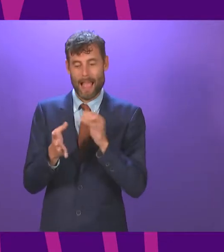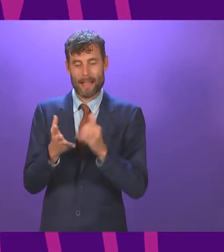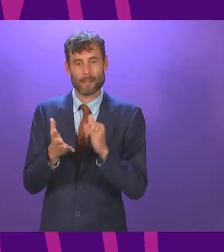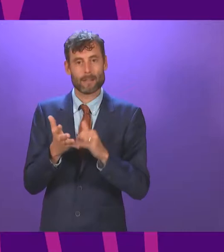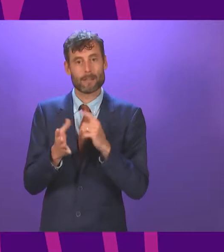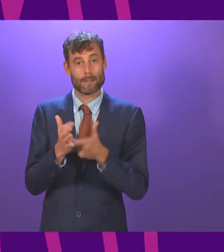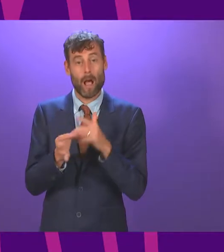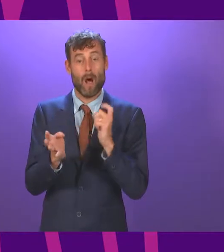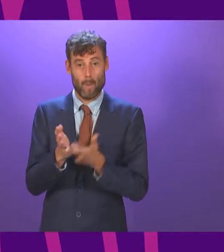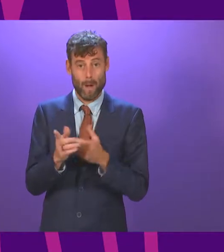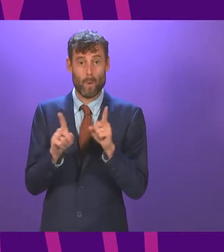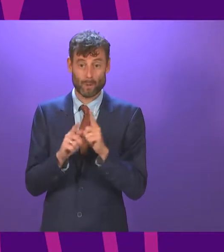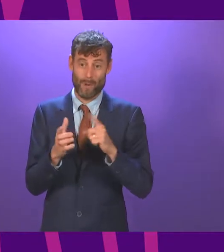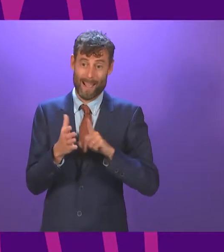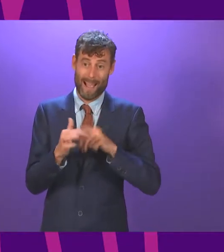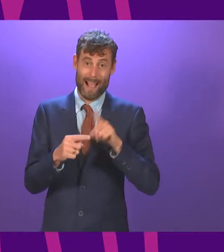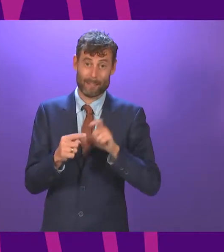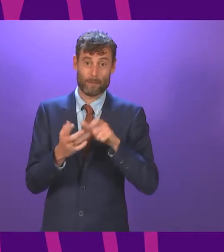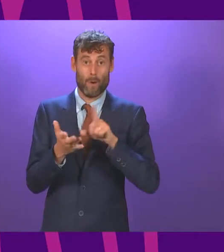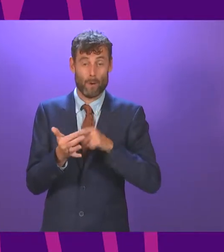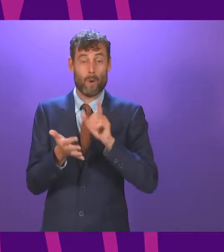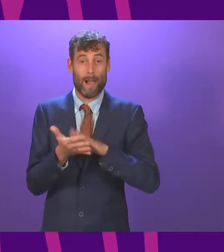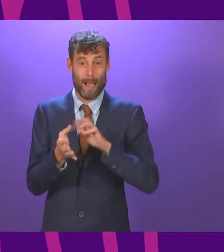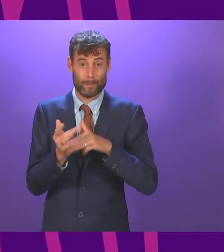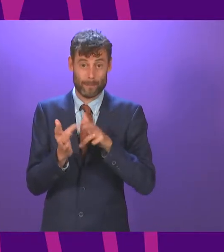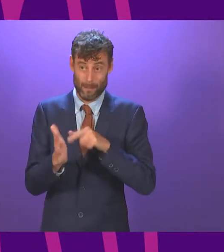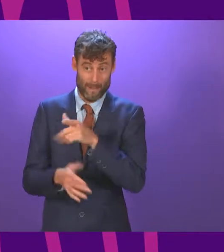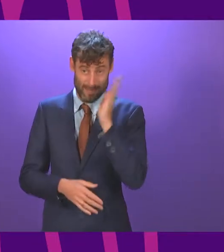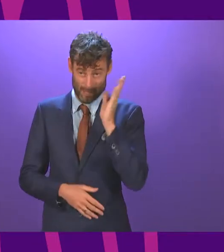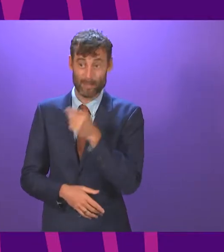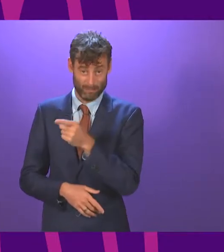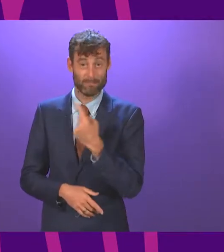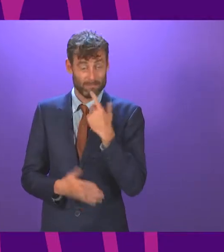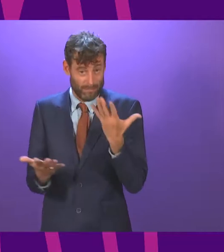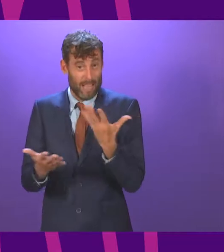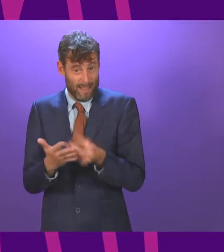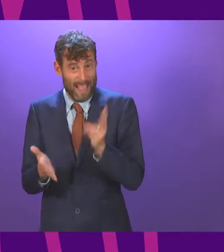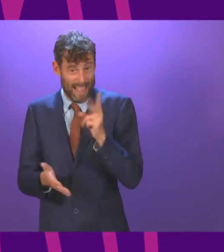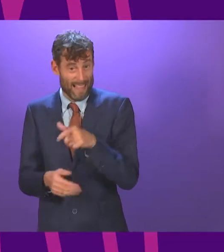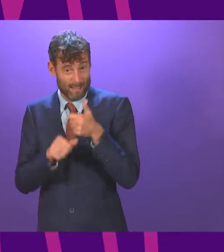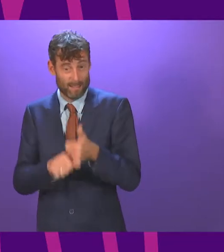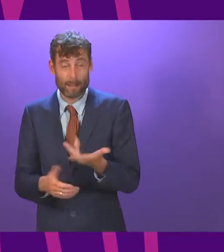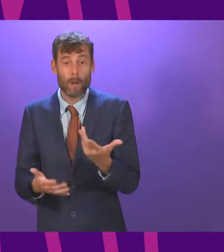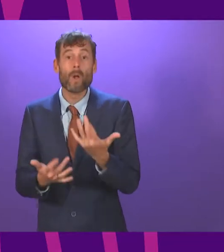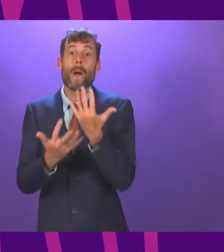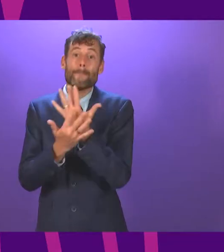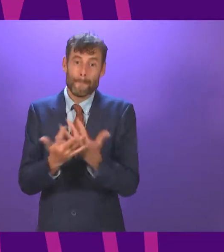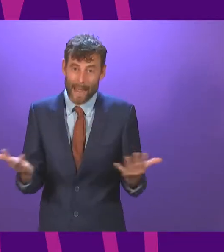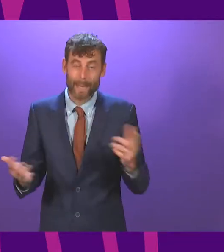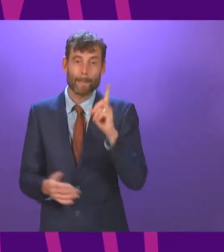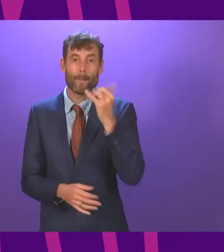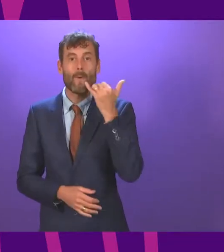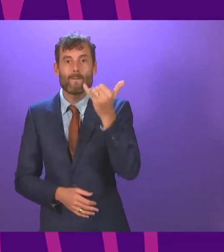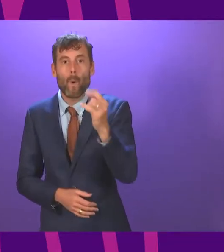crippled by long COVID. On the justice system, tens of thousands of unanswered calls to the police at number 101.